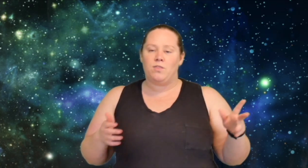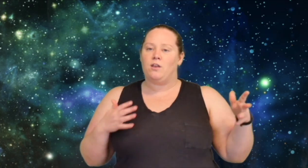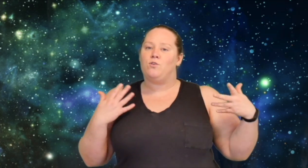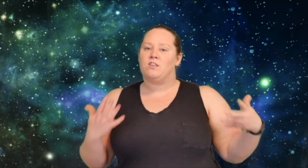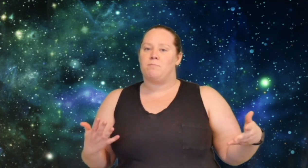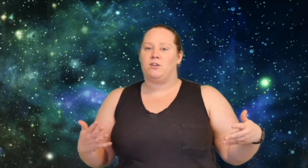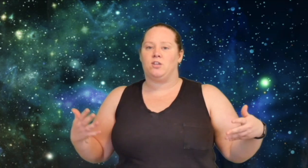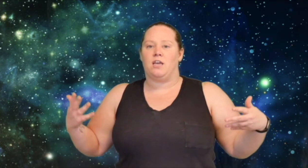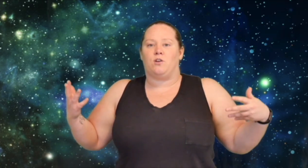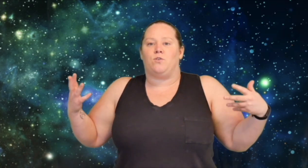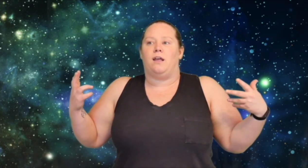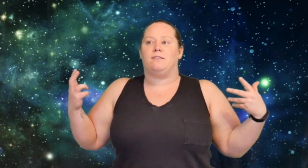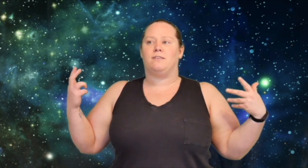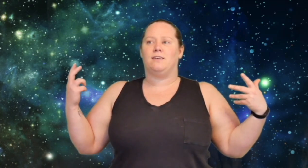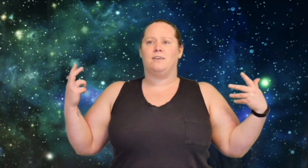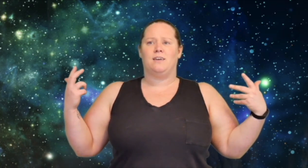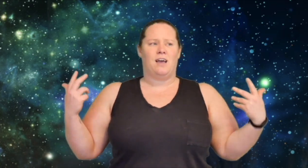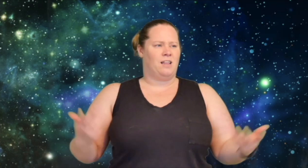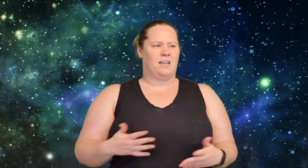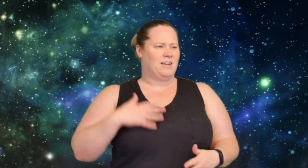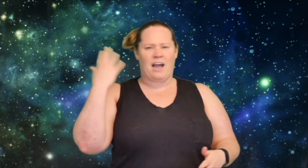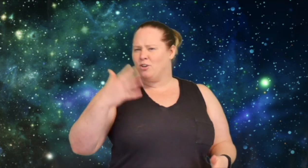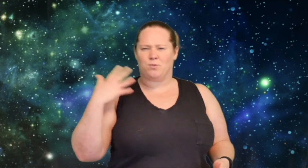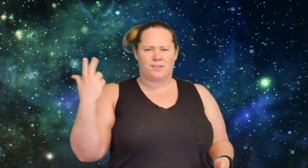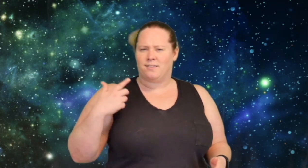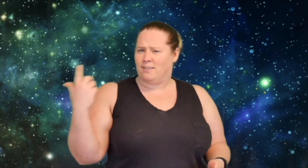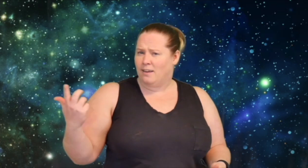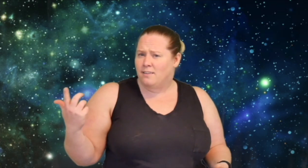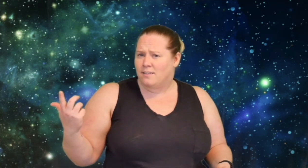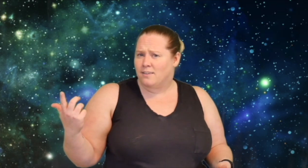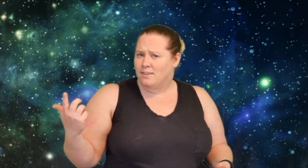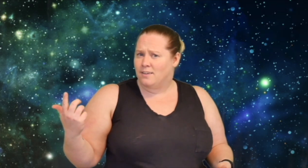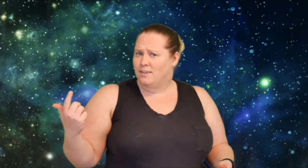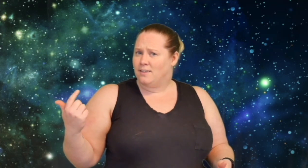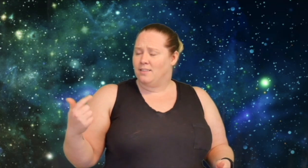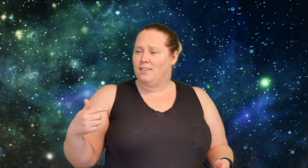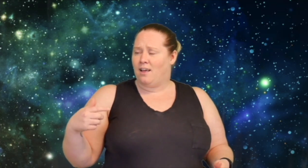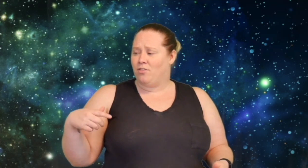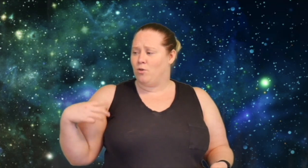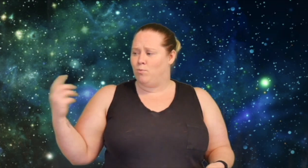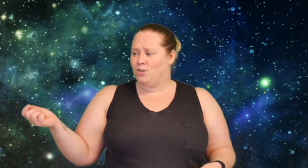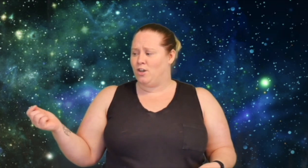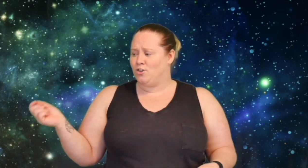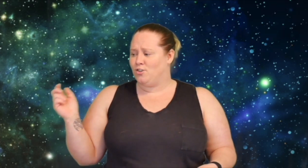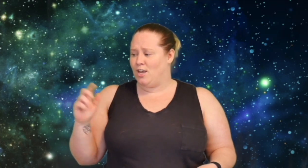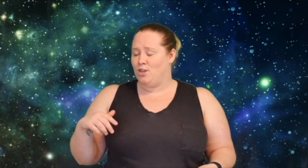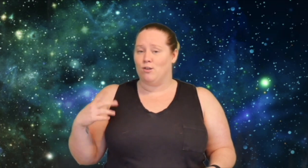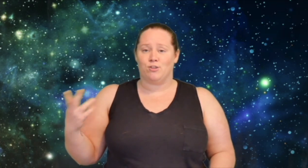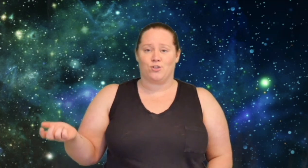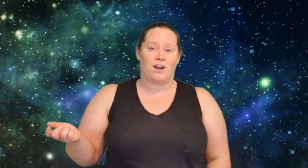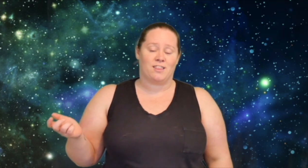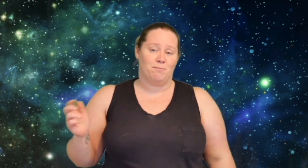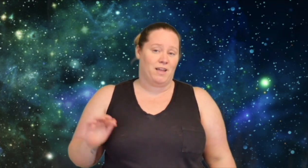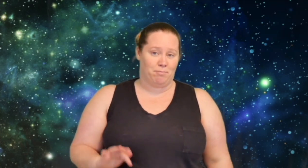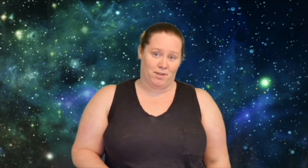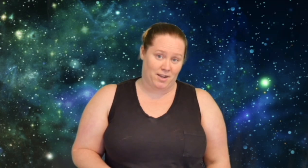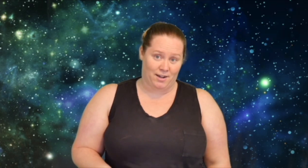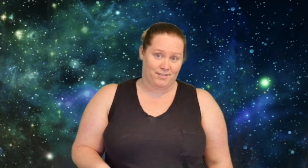they do this magic it creates like an actual scent that the witch hunters can use to track them like bloodhounds.